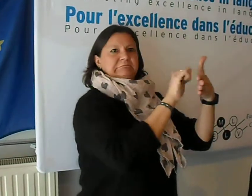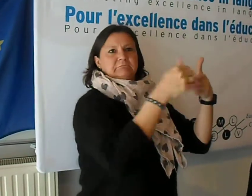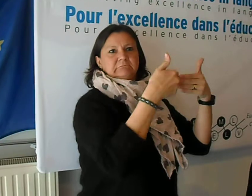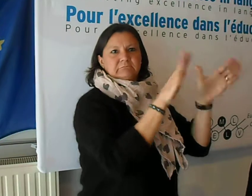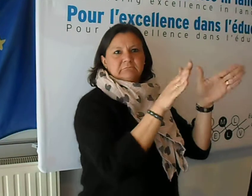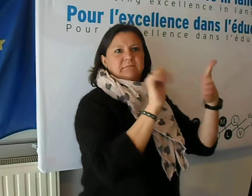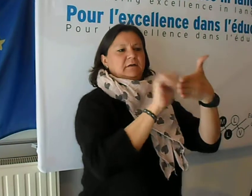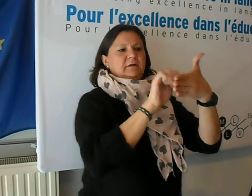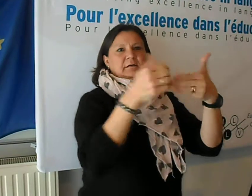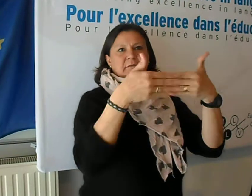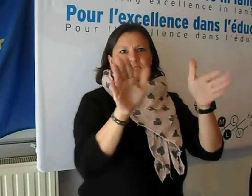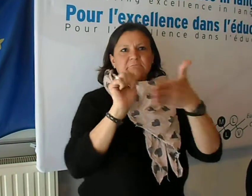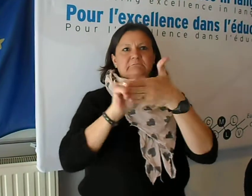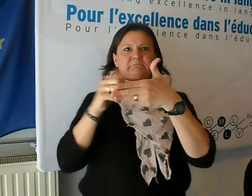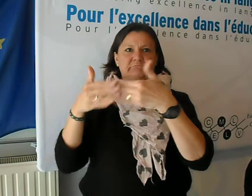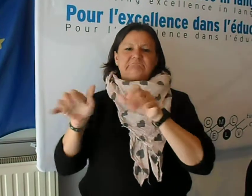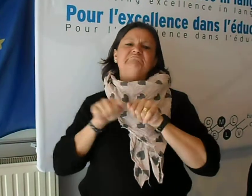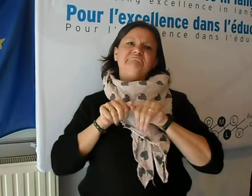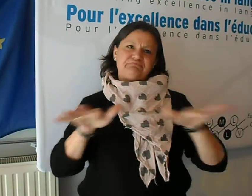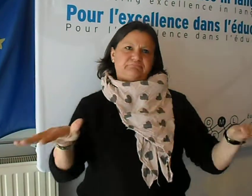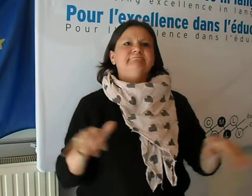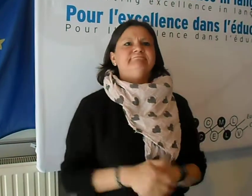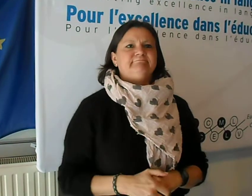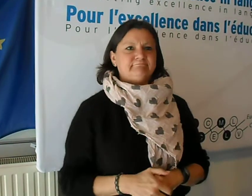And I'll be able to open doors that were previously closed.